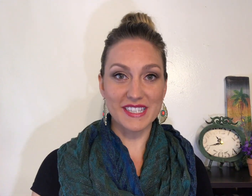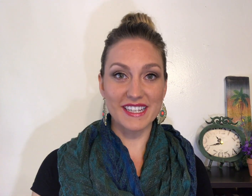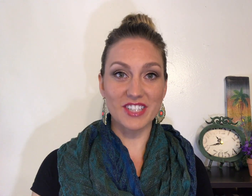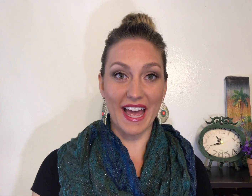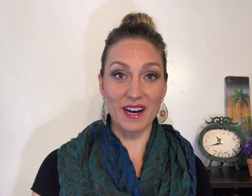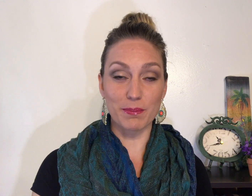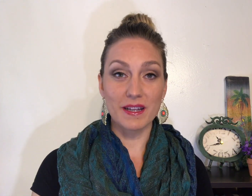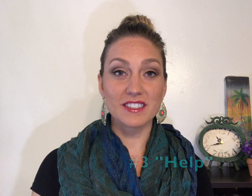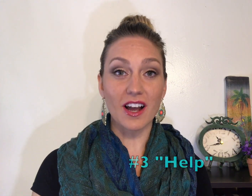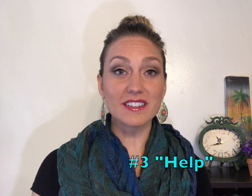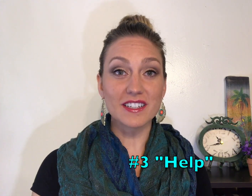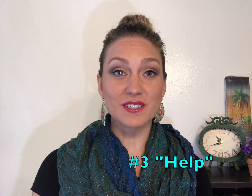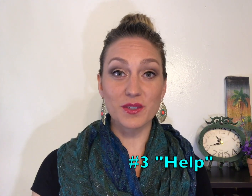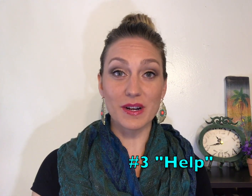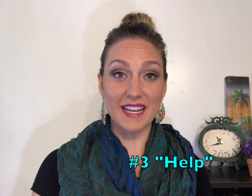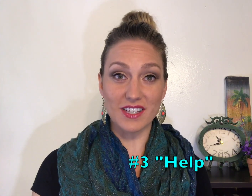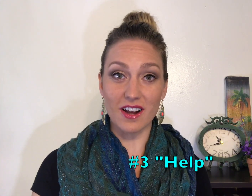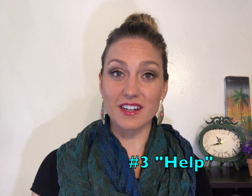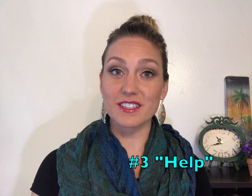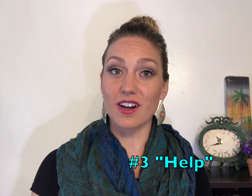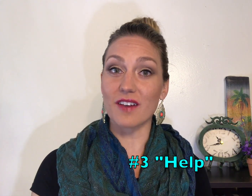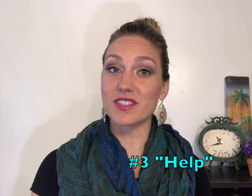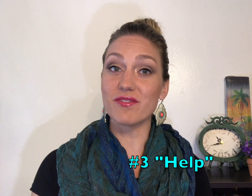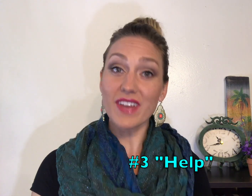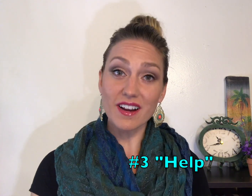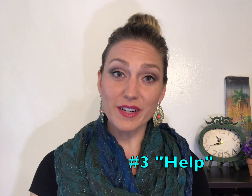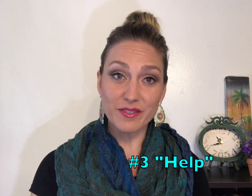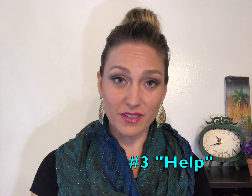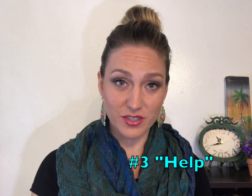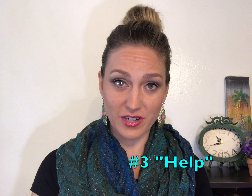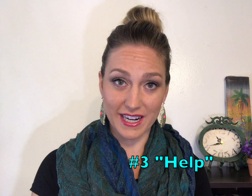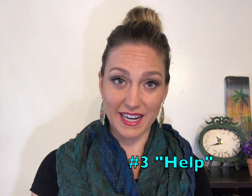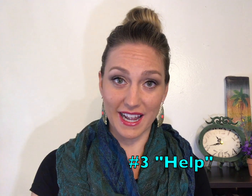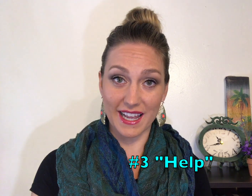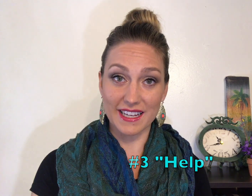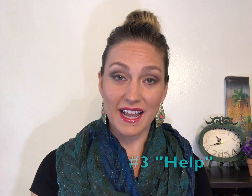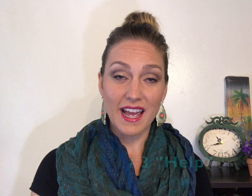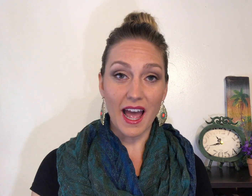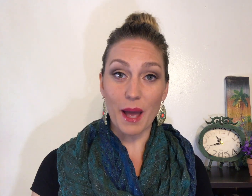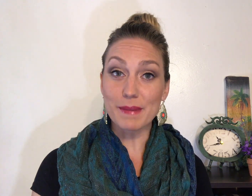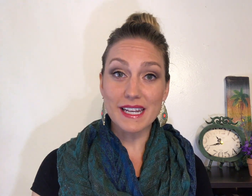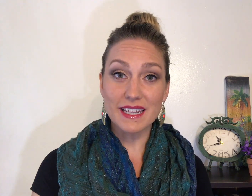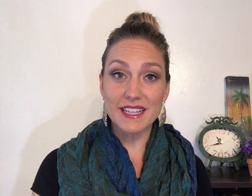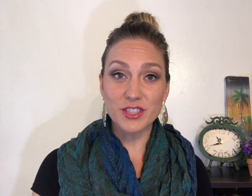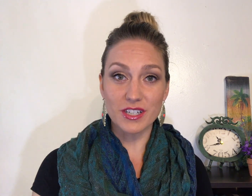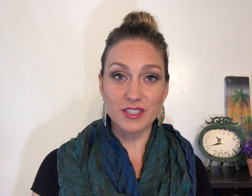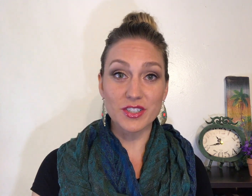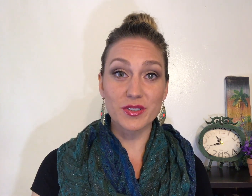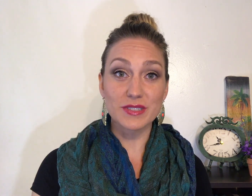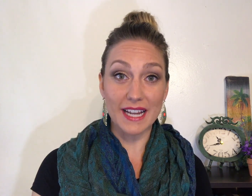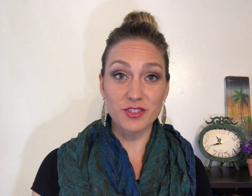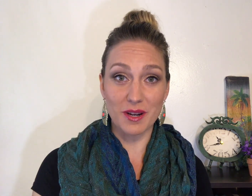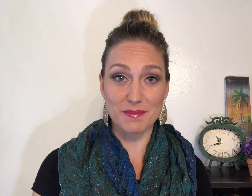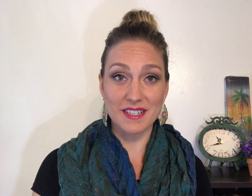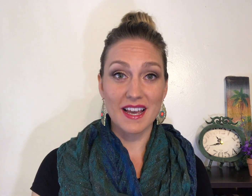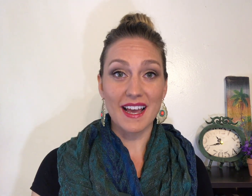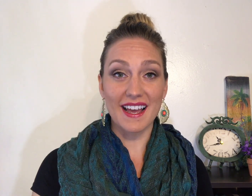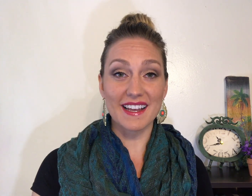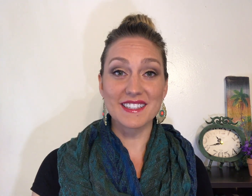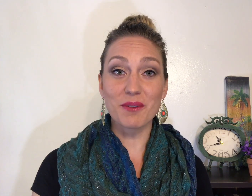teach help. Toddlers who are late talkers are often very frustrated and immediately turn to tantrums so